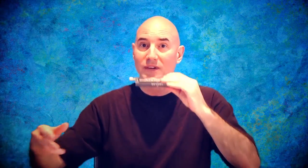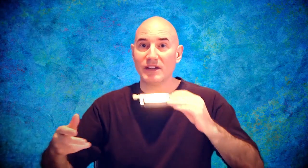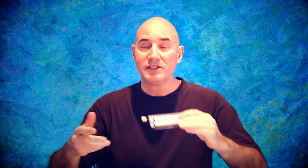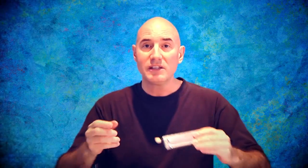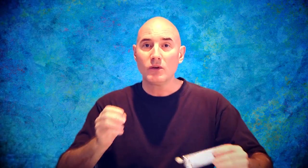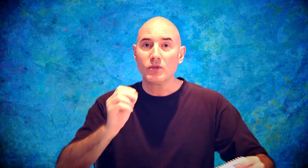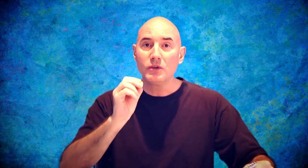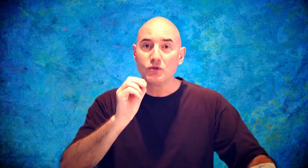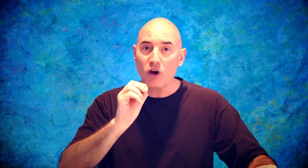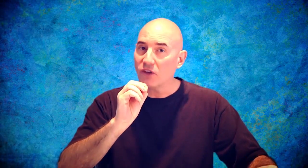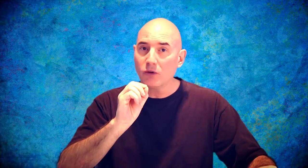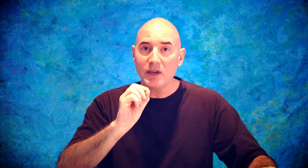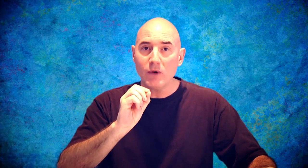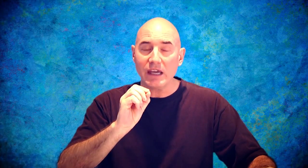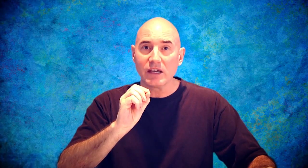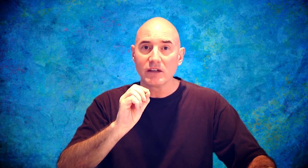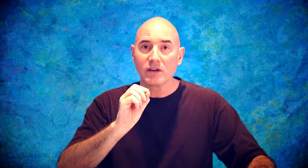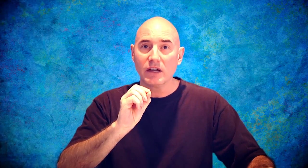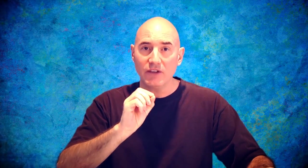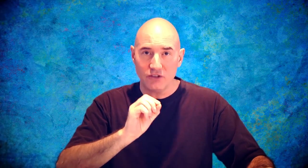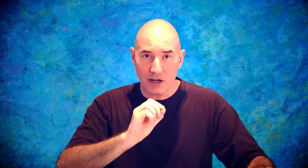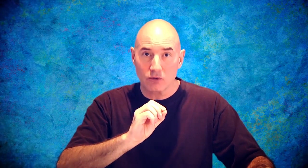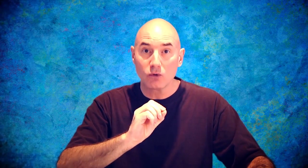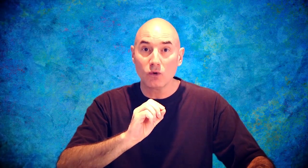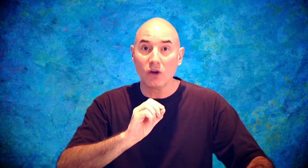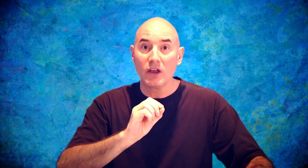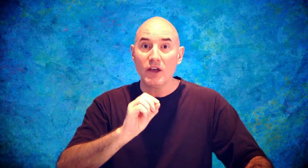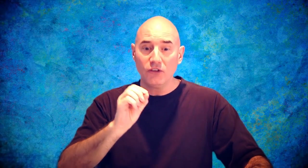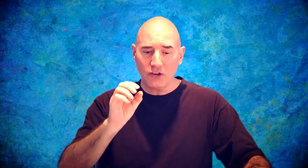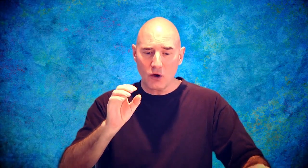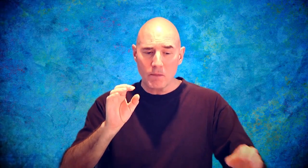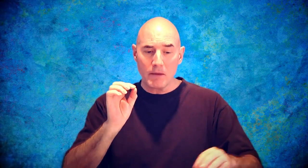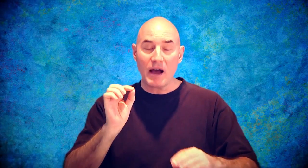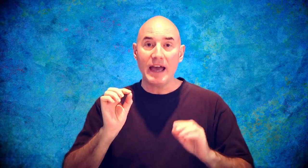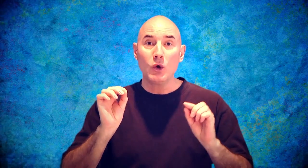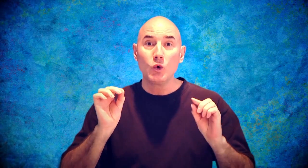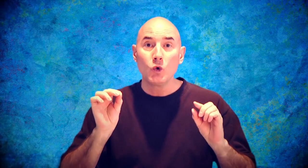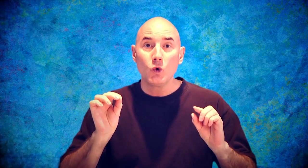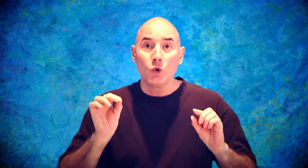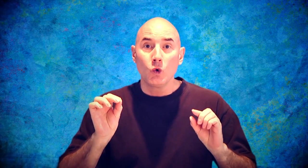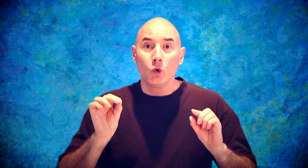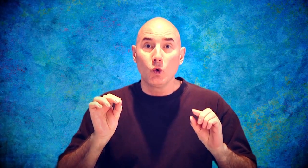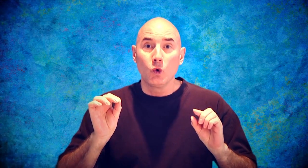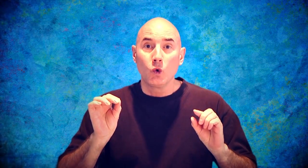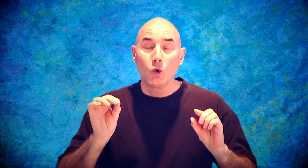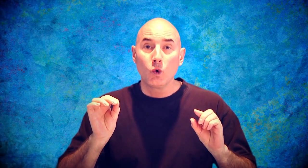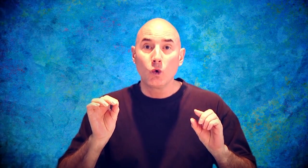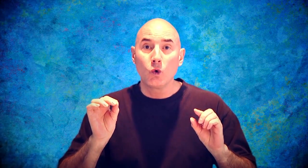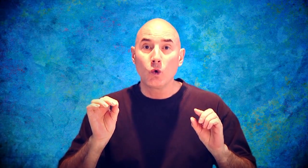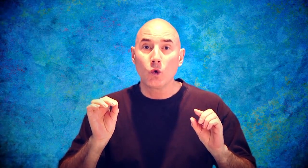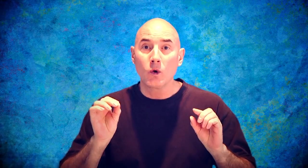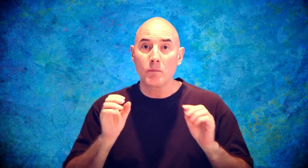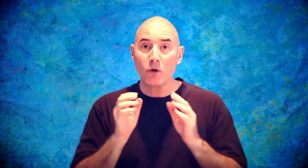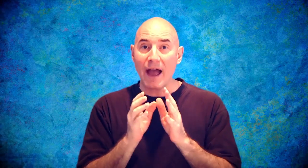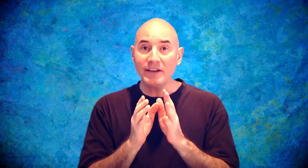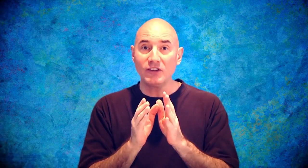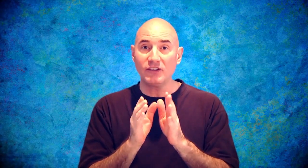The draws will be weak, as a general rule. So, by practicing